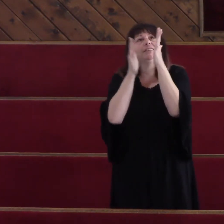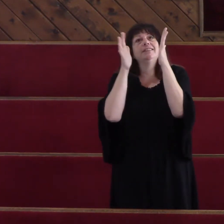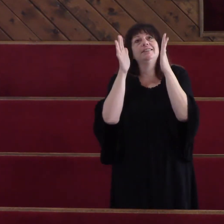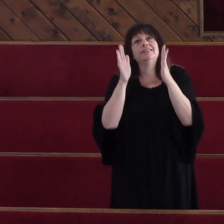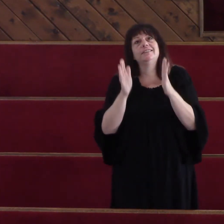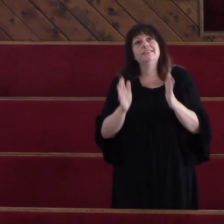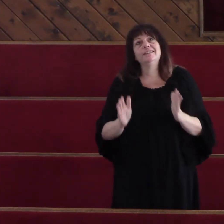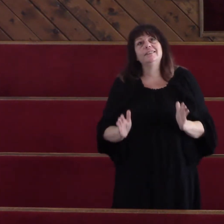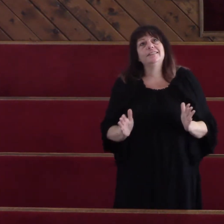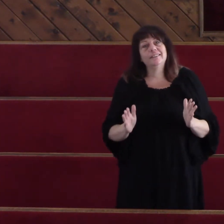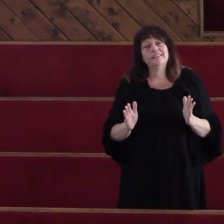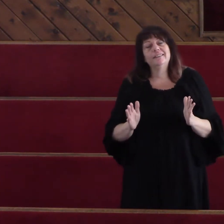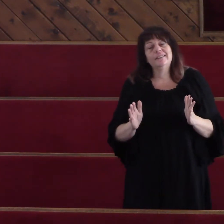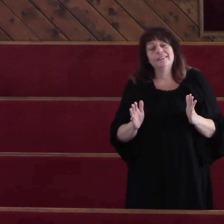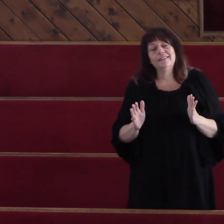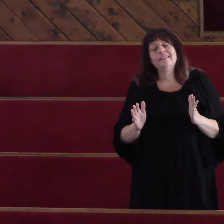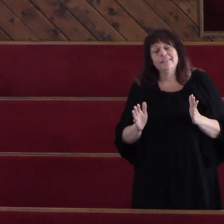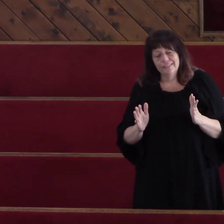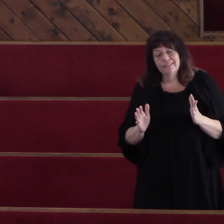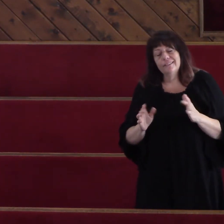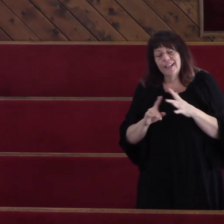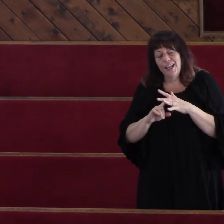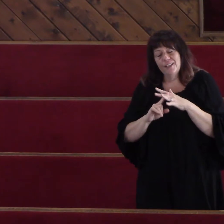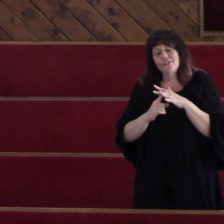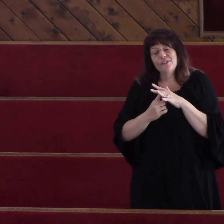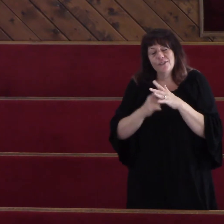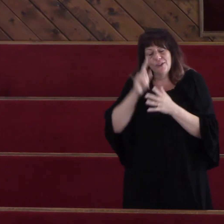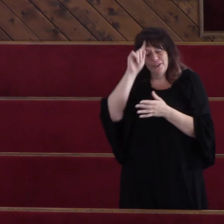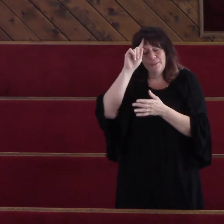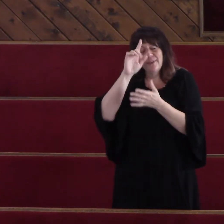And started believing